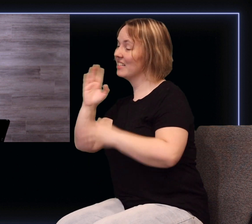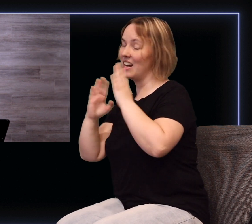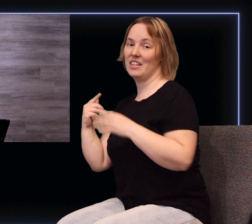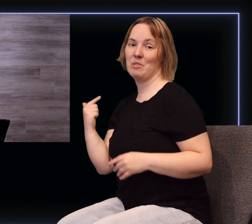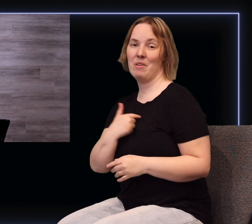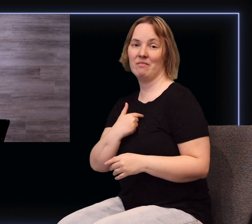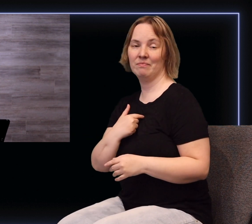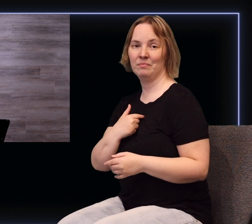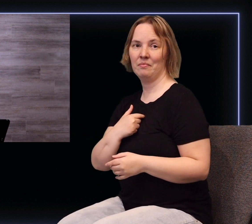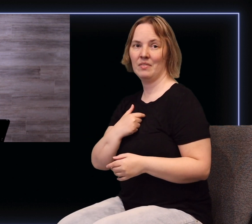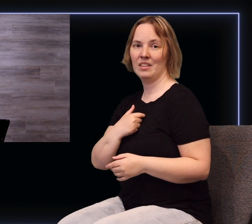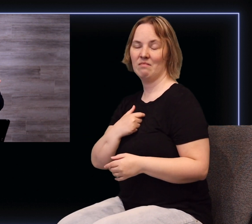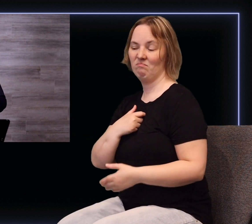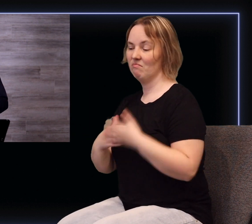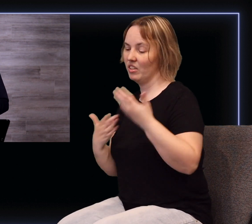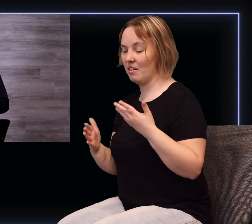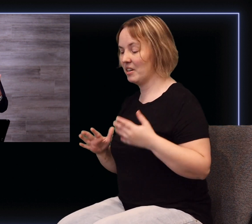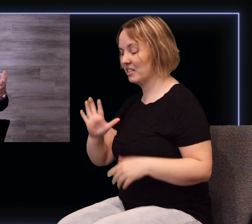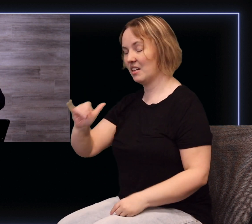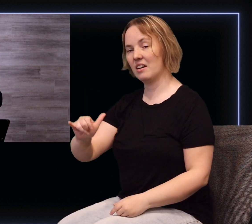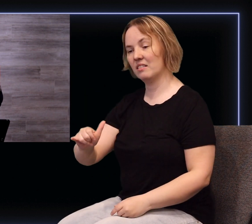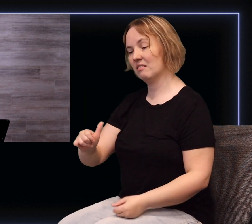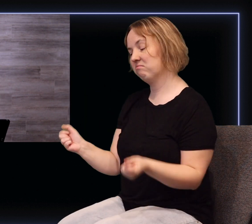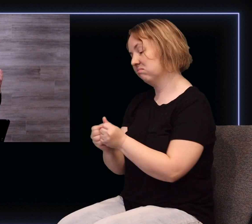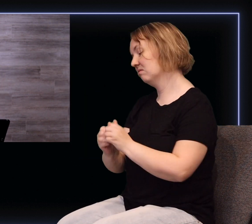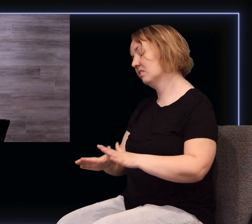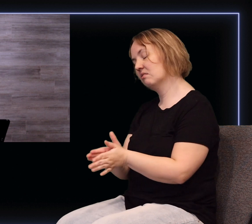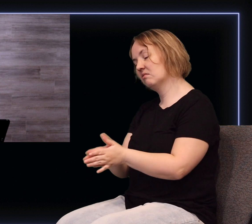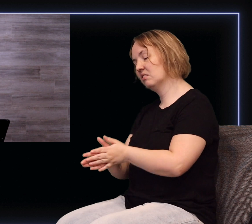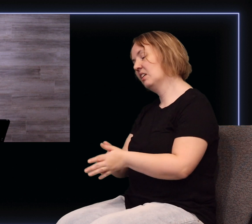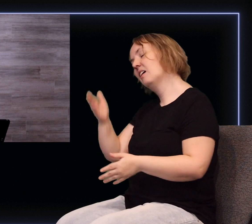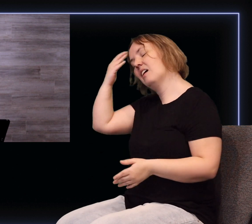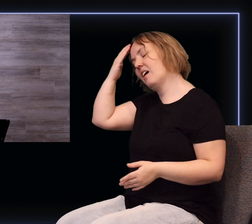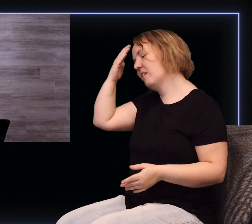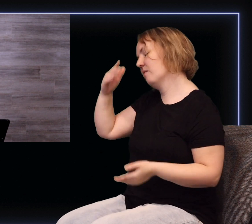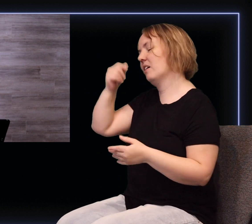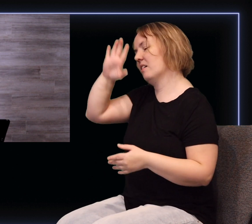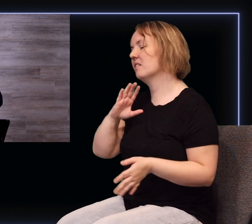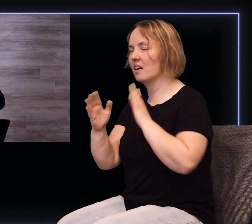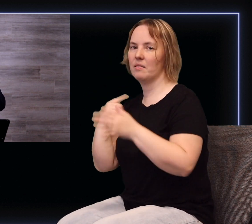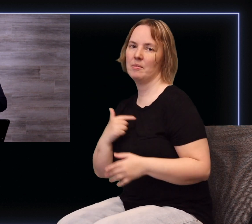or whether I'm just going to remain apathetic and say, oh, well, I know it's something the Lord's talked to me about, but I'll get to it some other time.